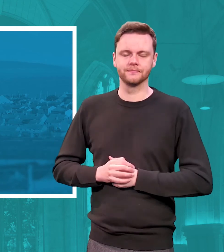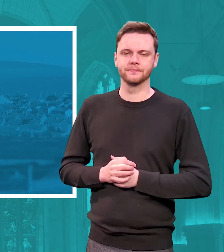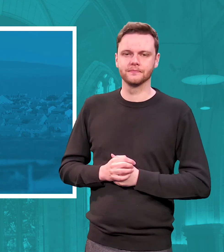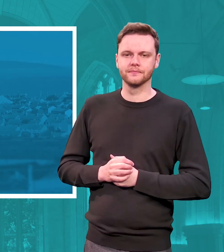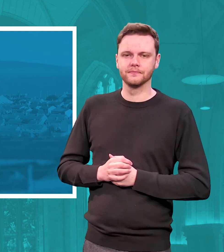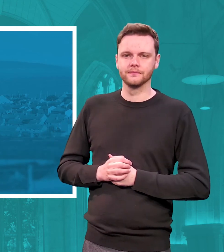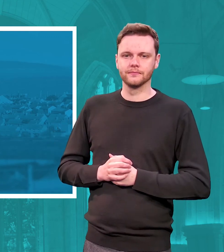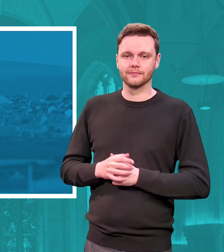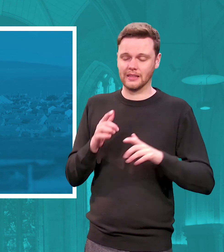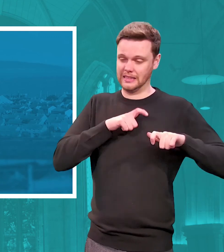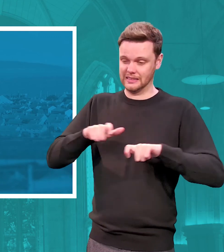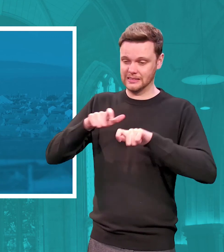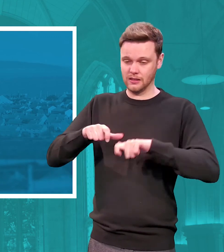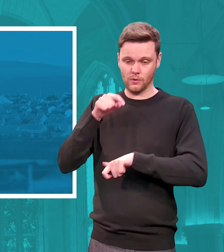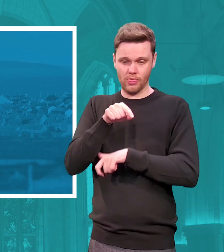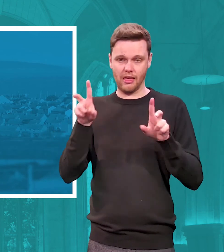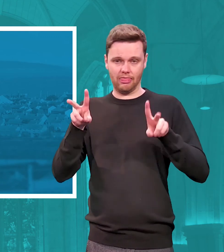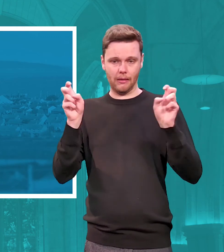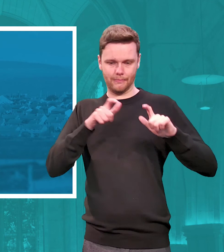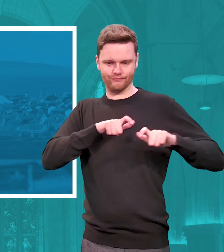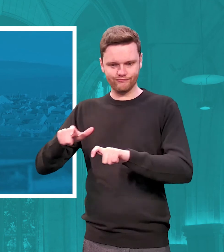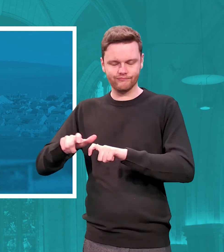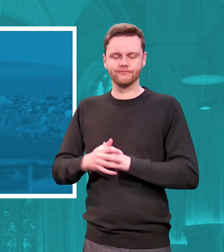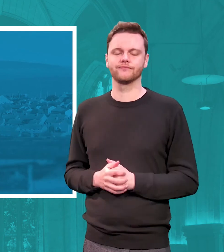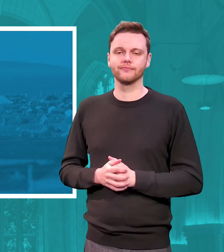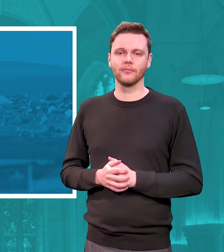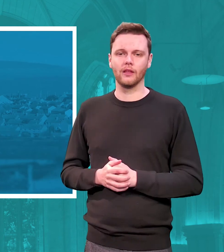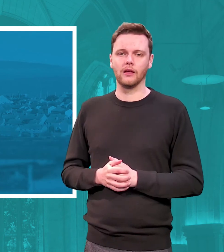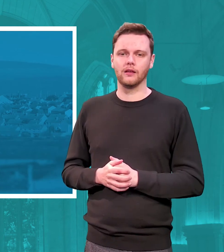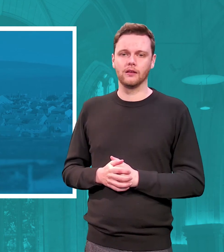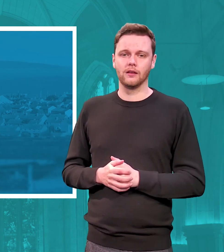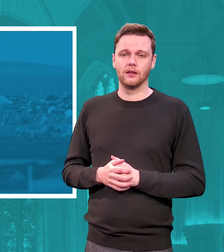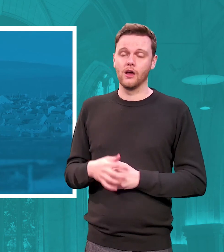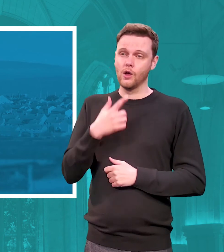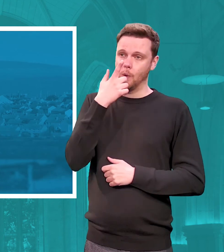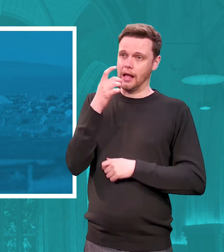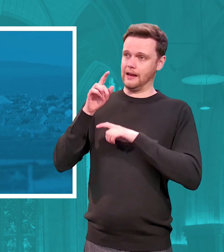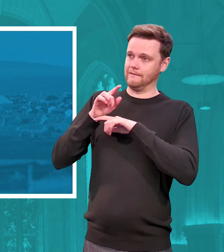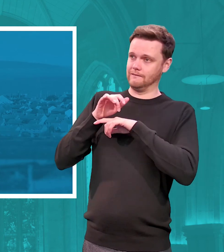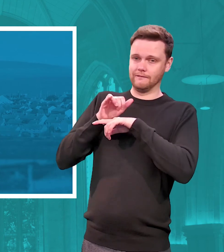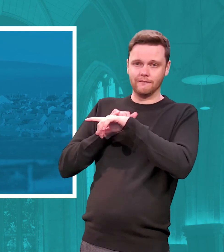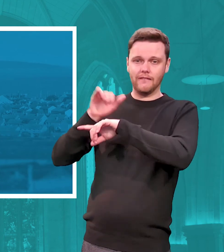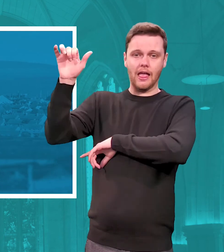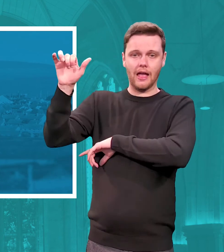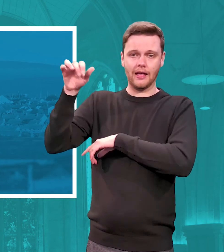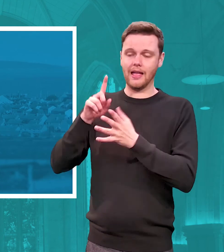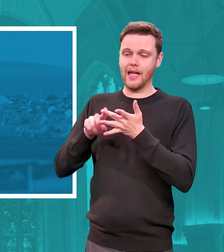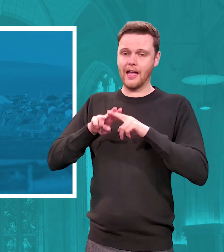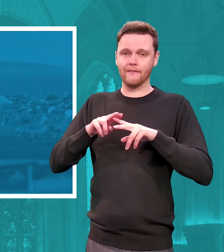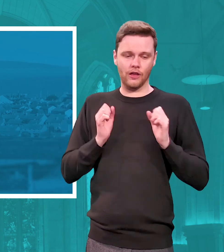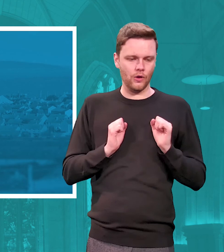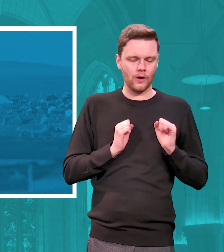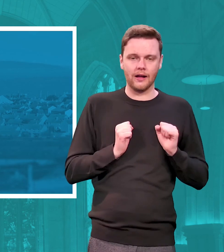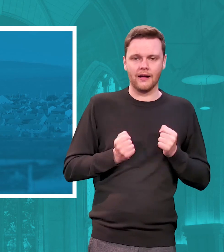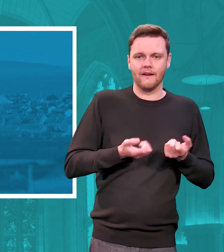continuing that theme you can only fly once you're willing to give up the safety